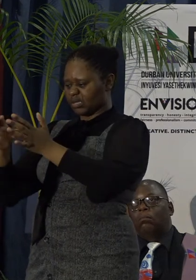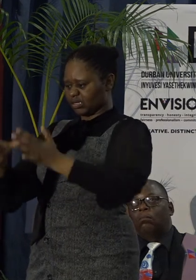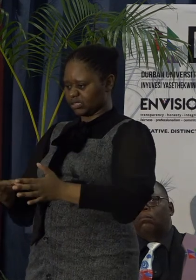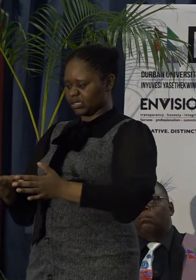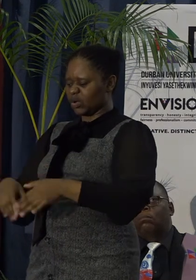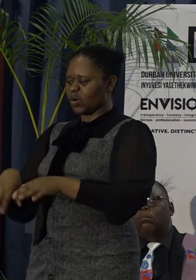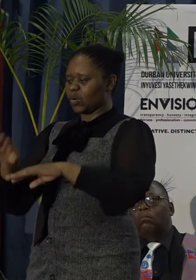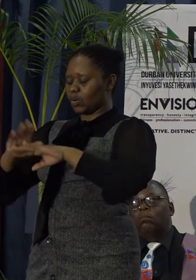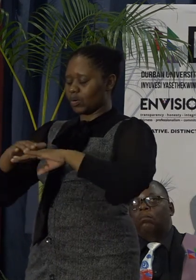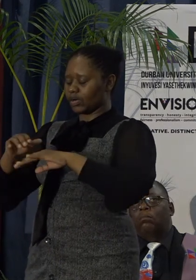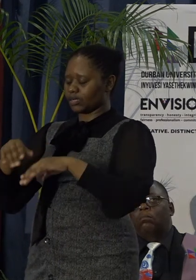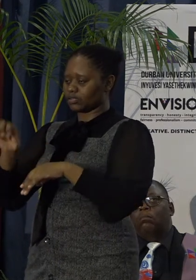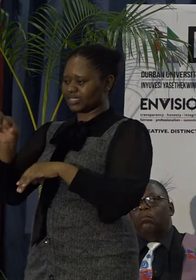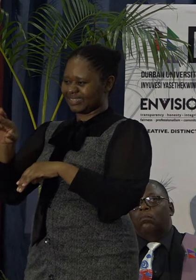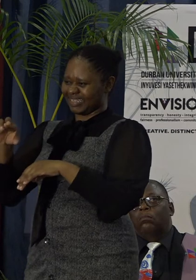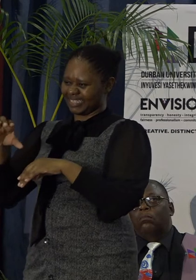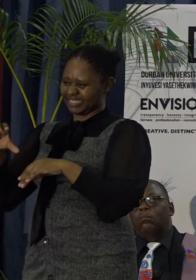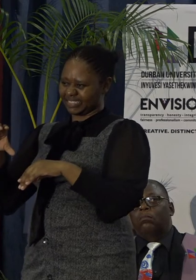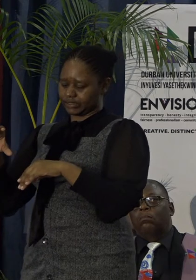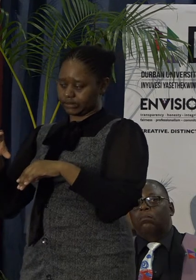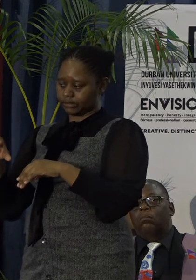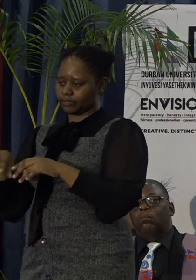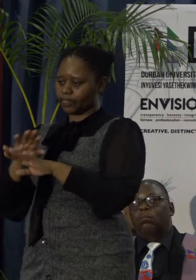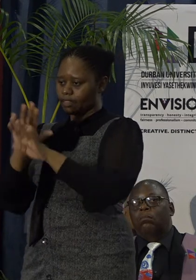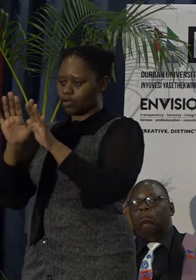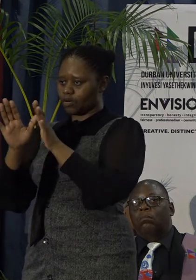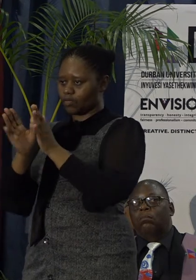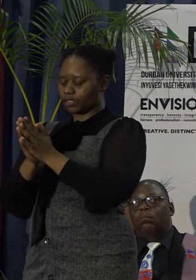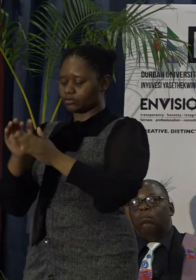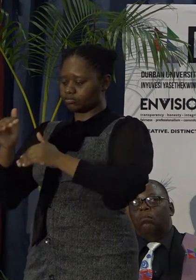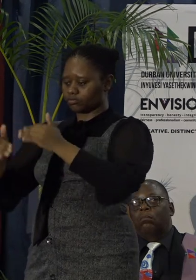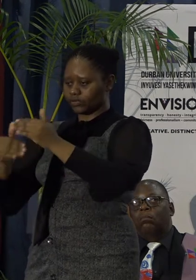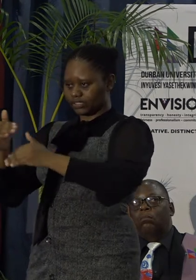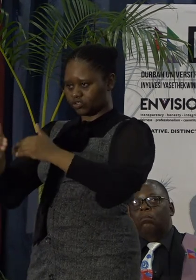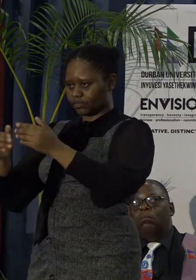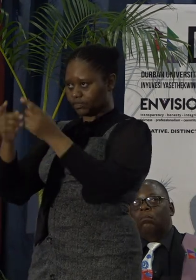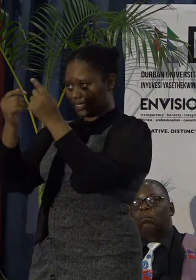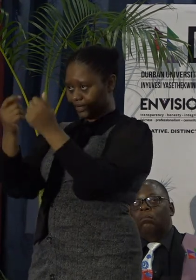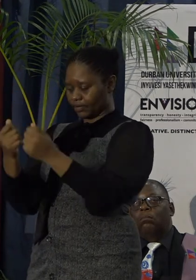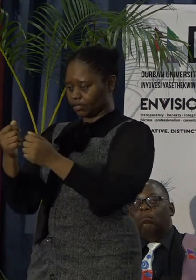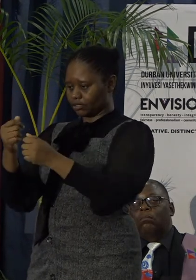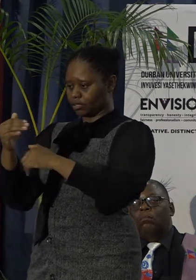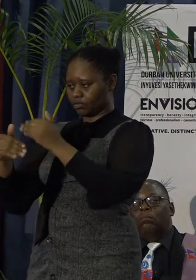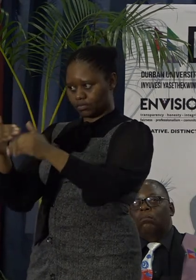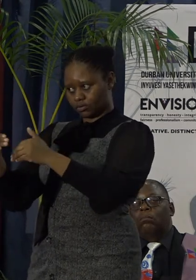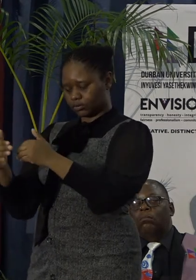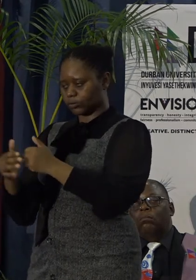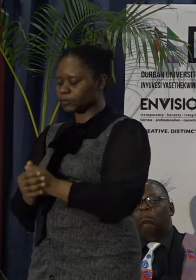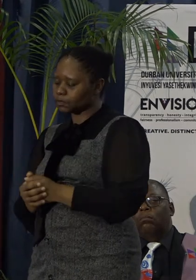online SRC elections, and some aspects of our procurement and financial processes.